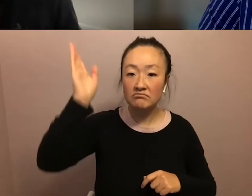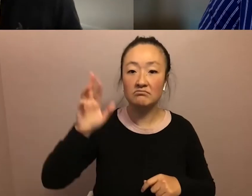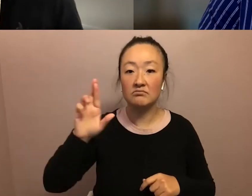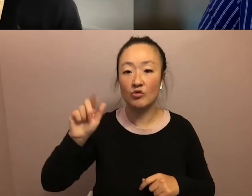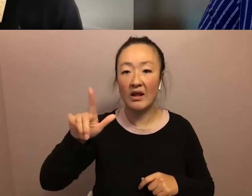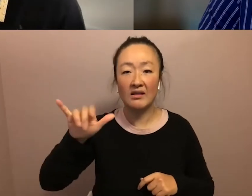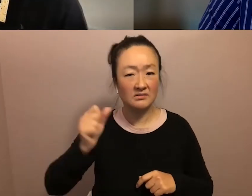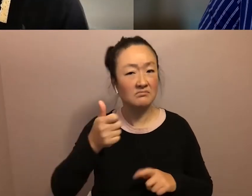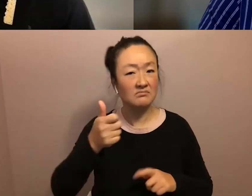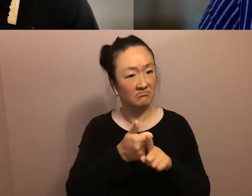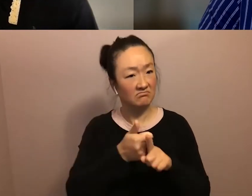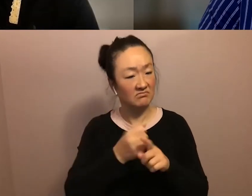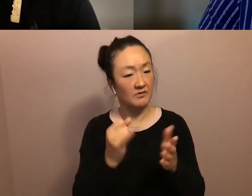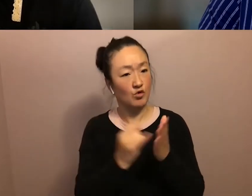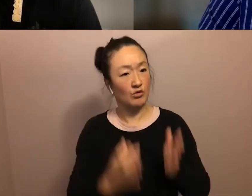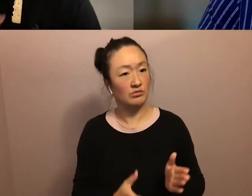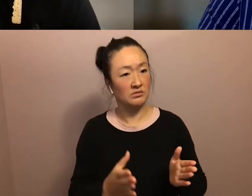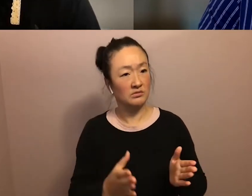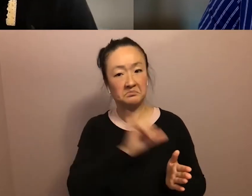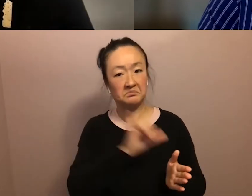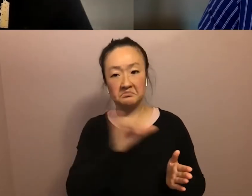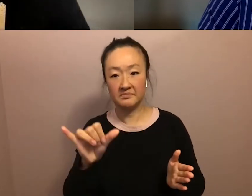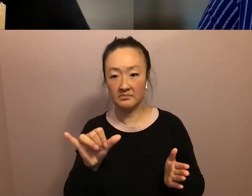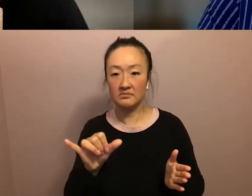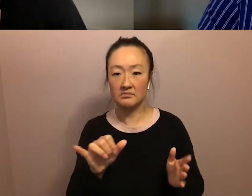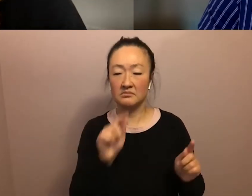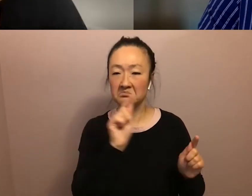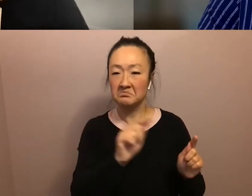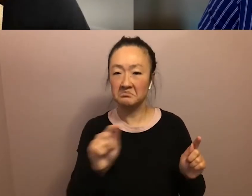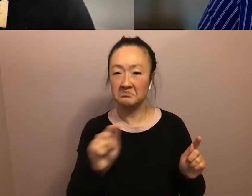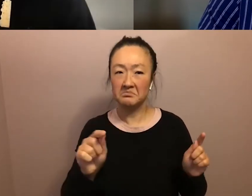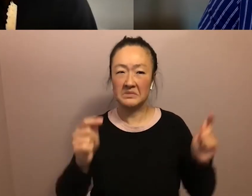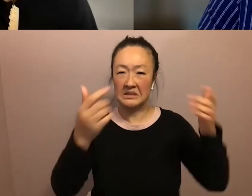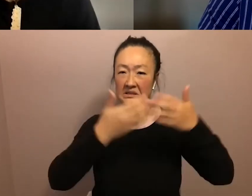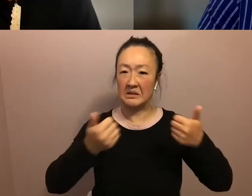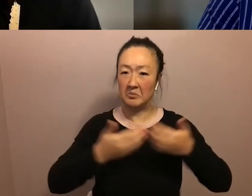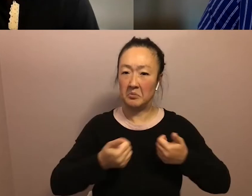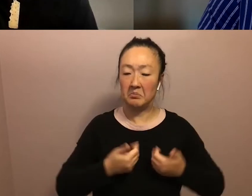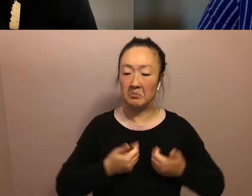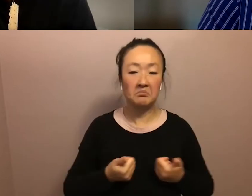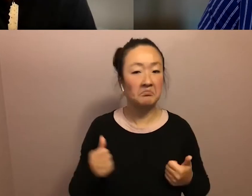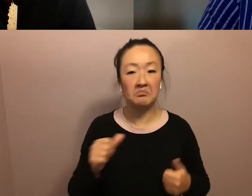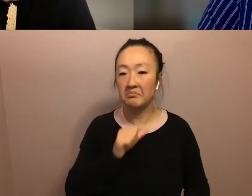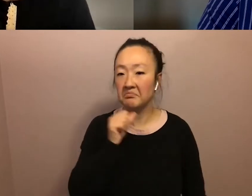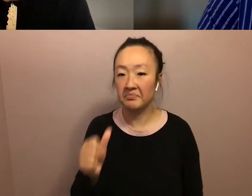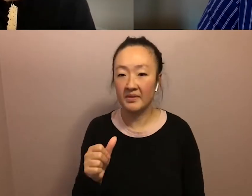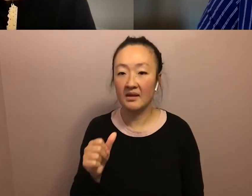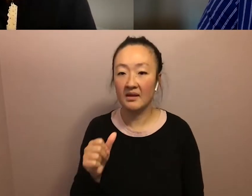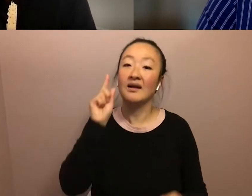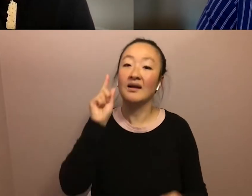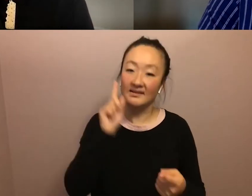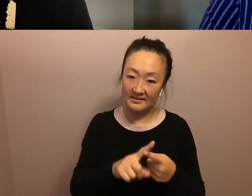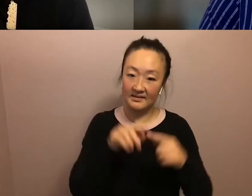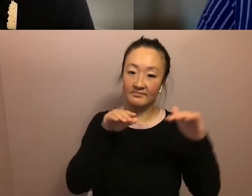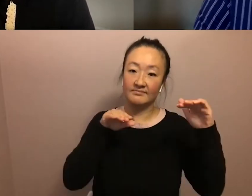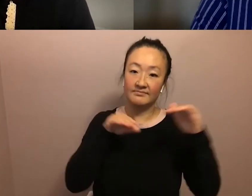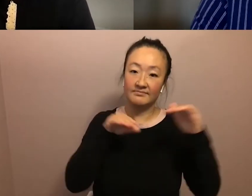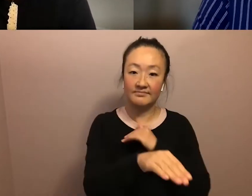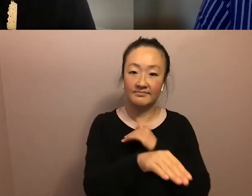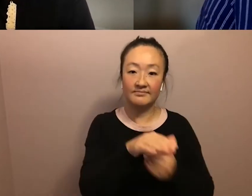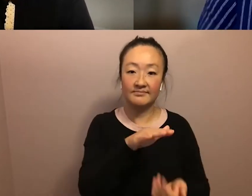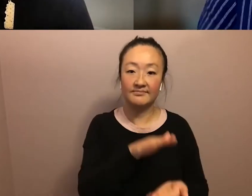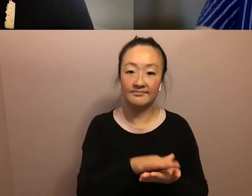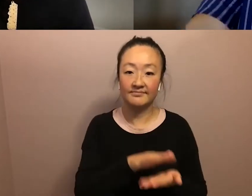artists. So these things never felt separate to me until I entered the academy. And I felt